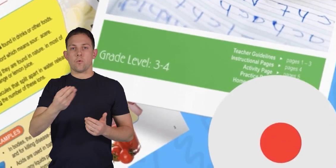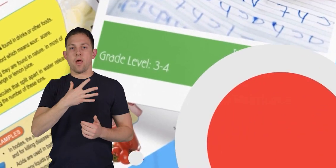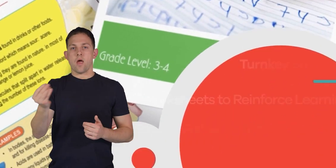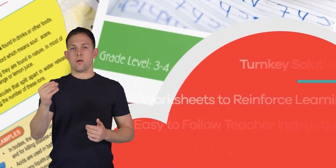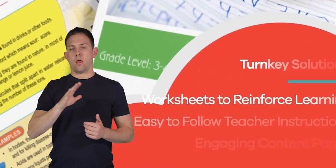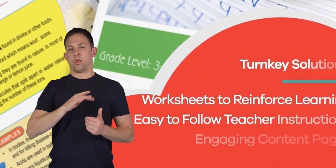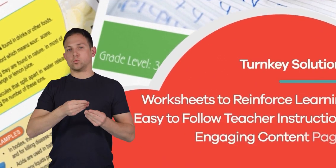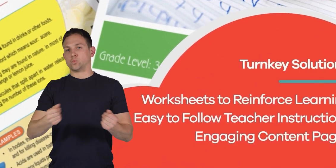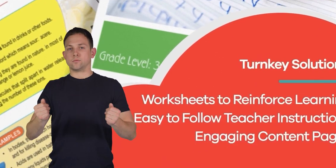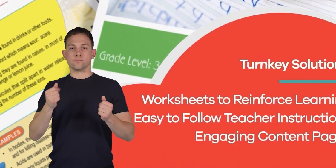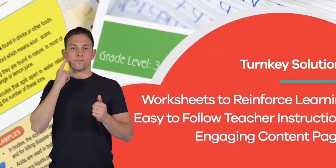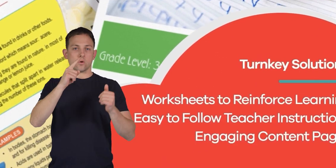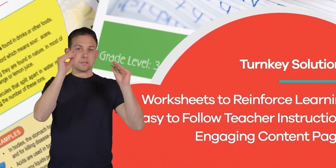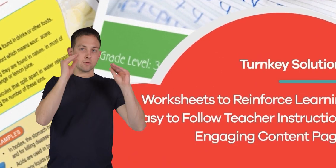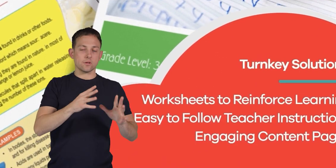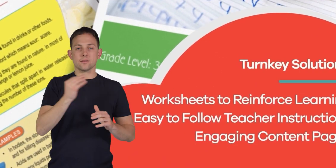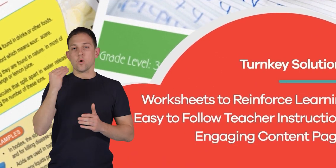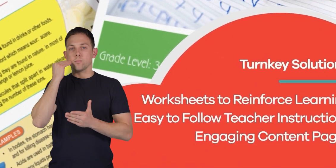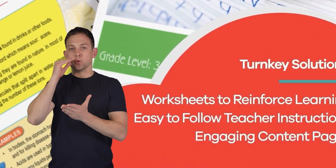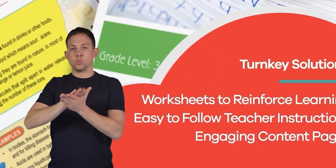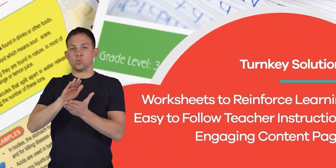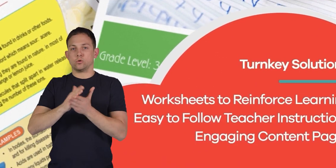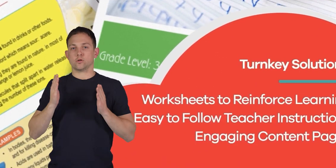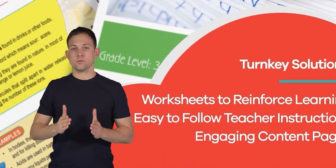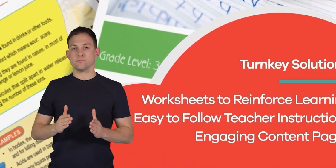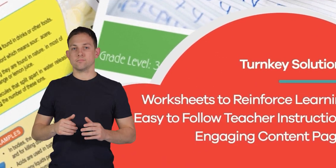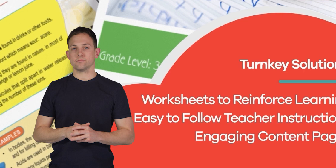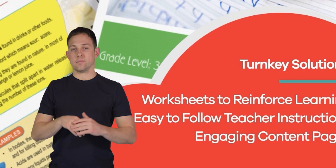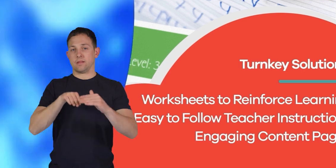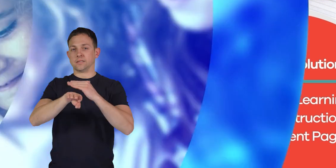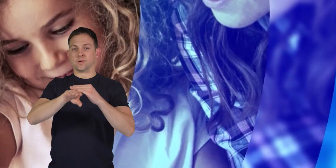and turnkey solutions for teachers and homeschoolers.